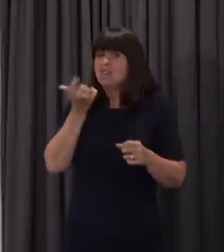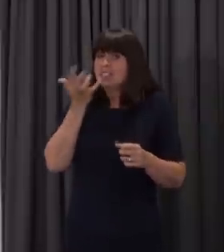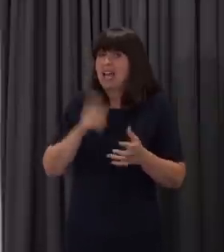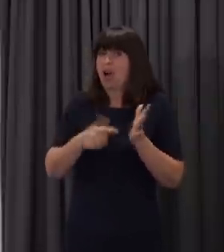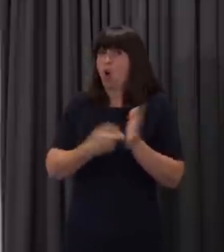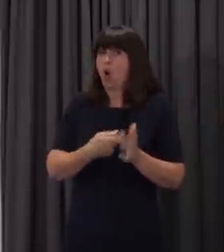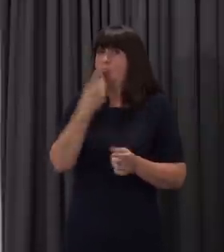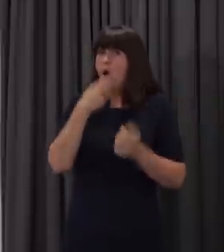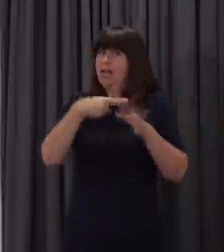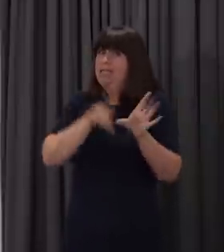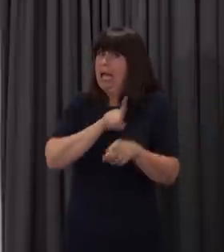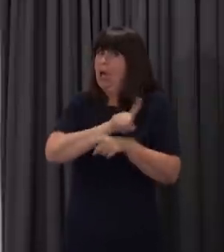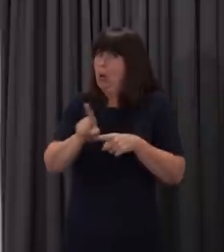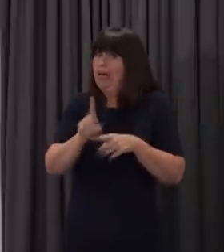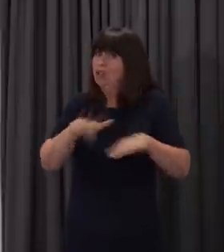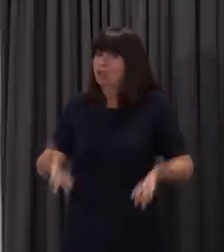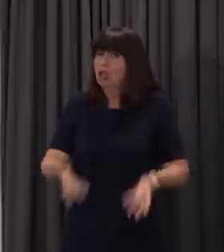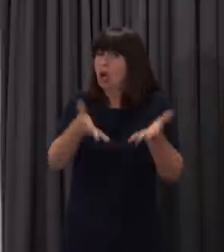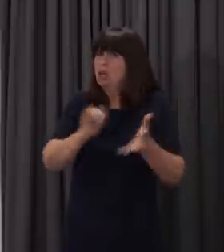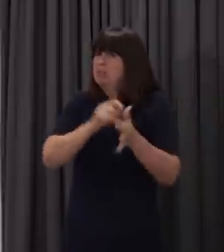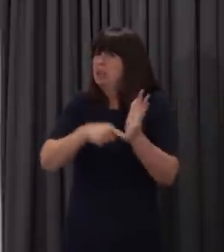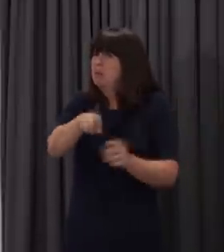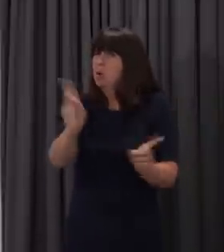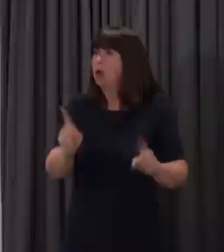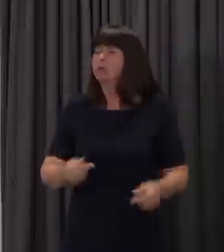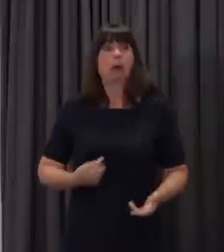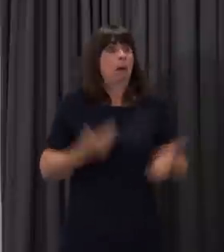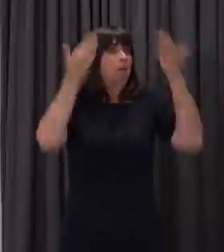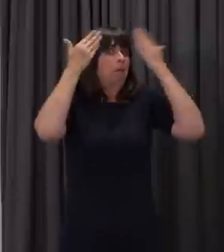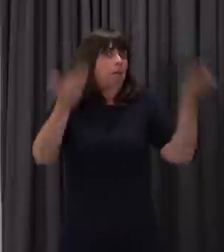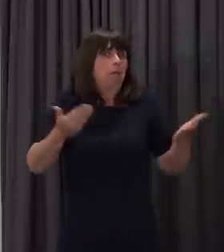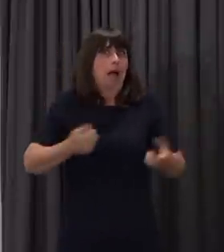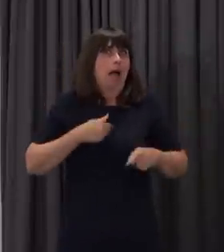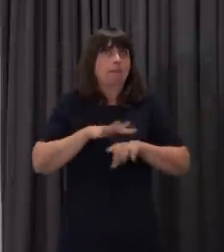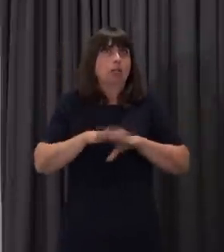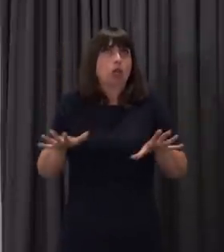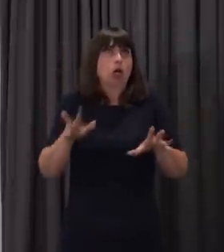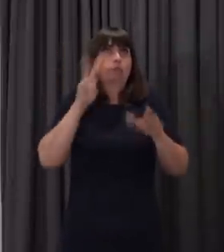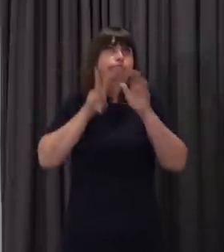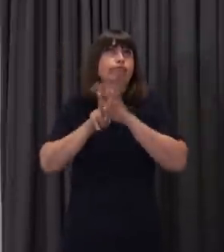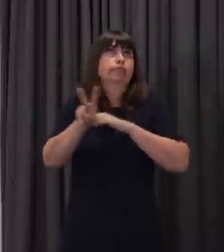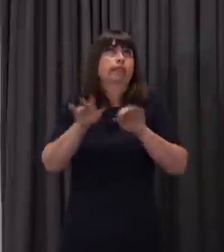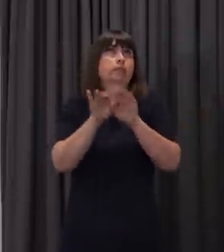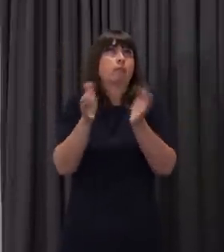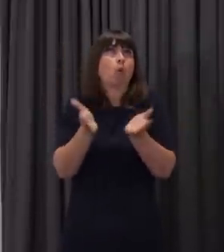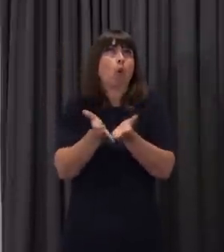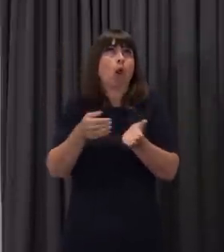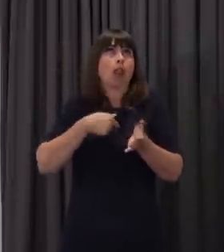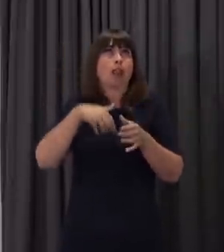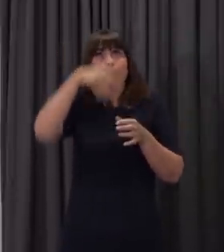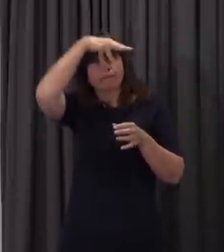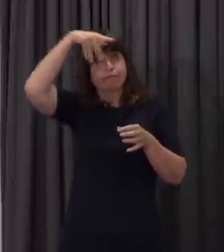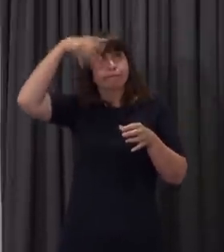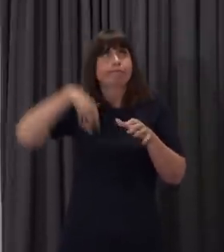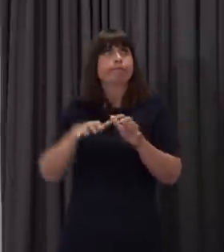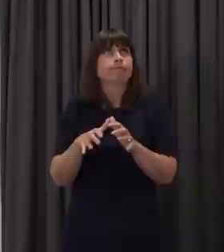the situation will be like then? Abbey, I don't have a crystal ball and I simply do not know what the virus will